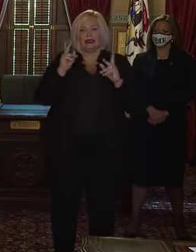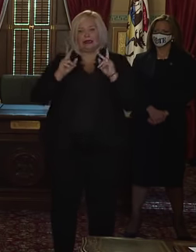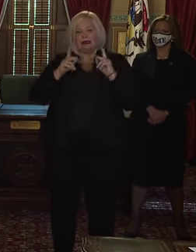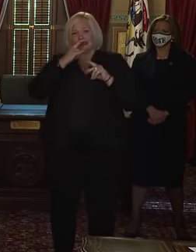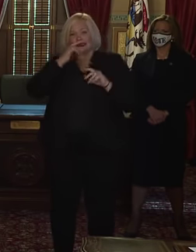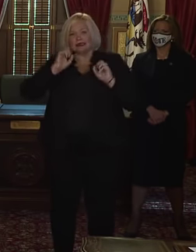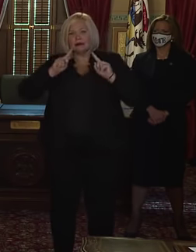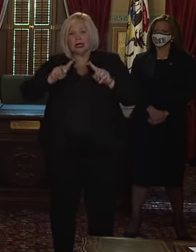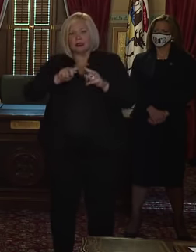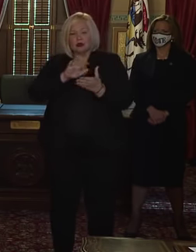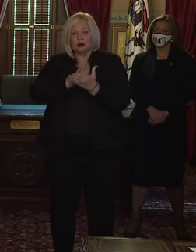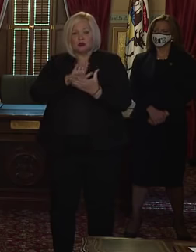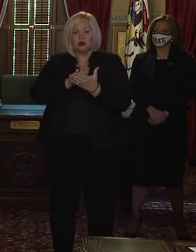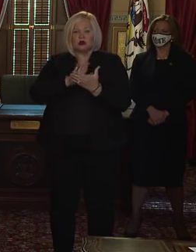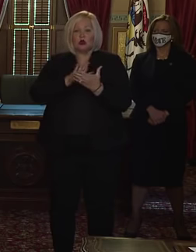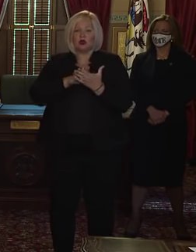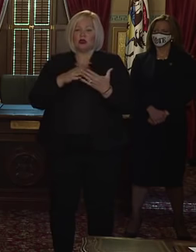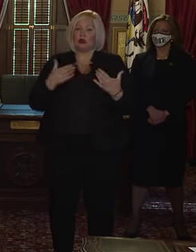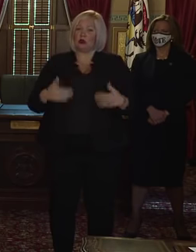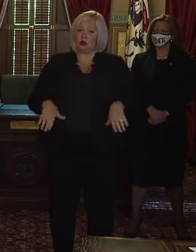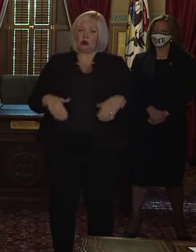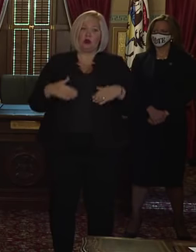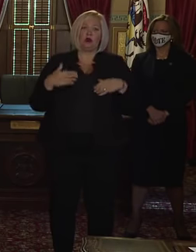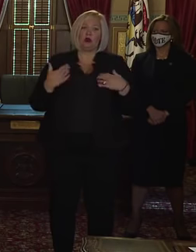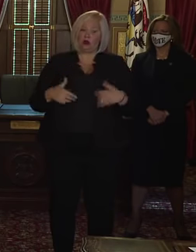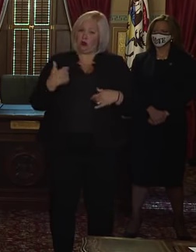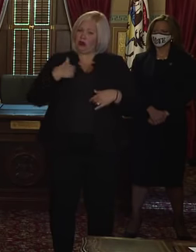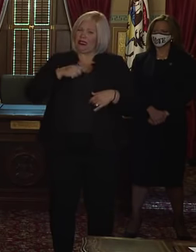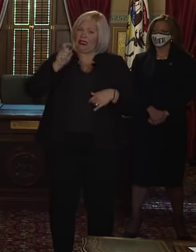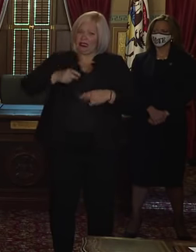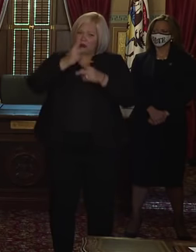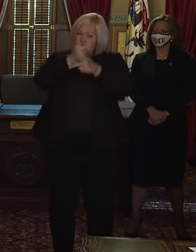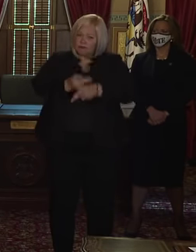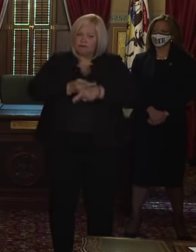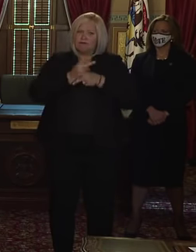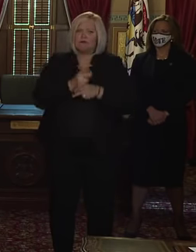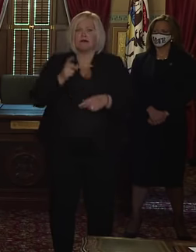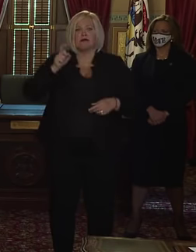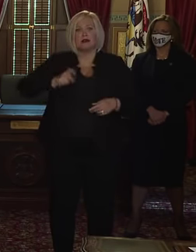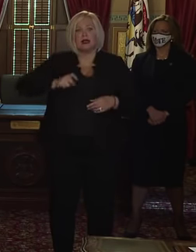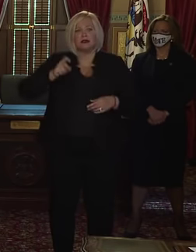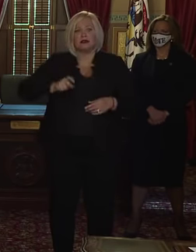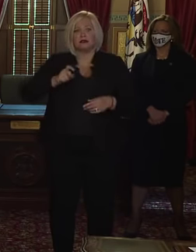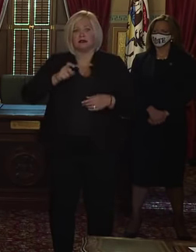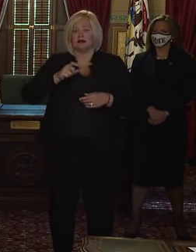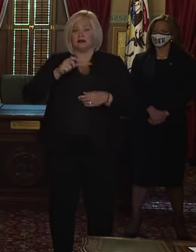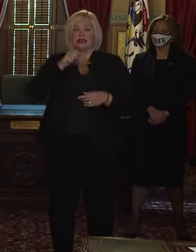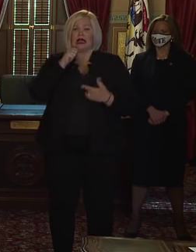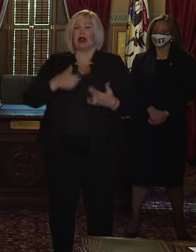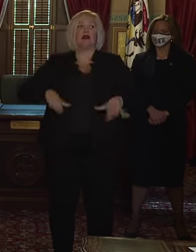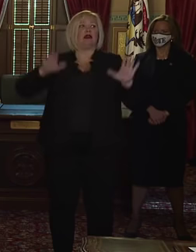happening. And that's why we really have to take this seriously and not let our guard down now.